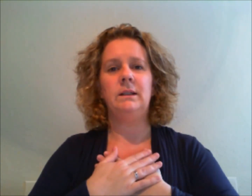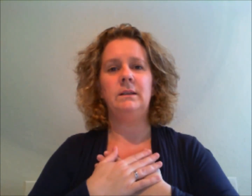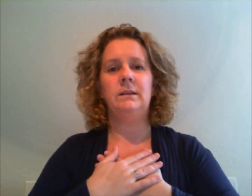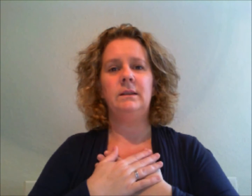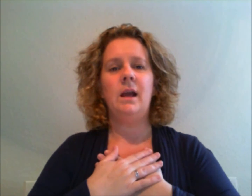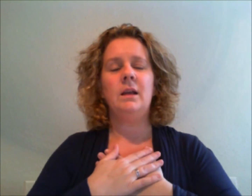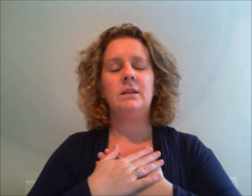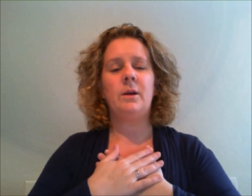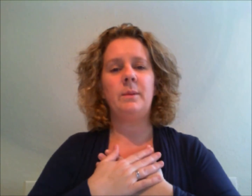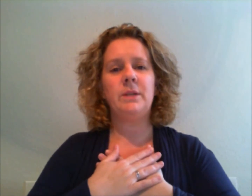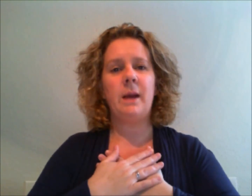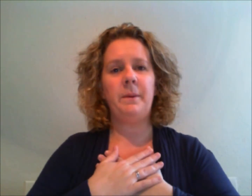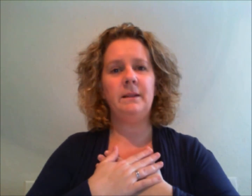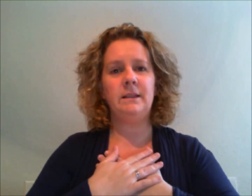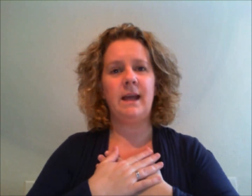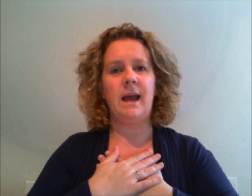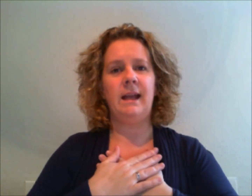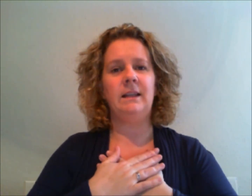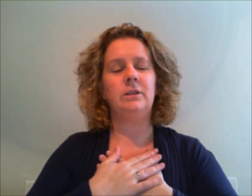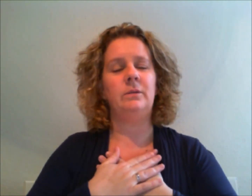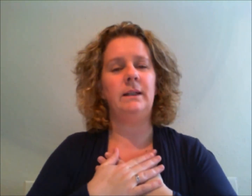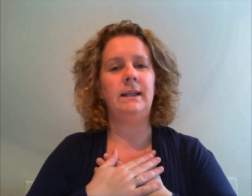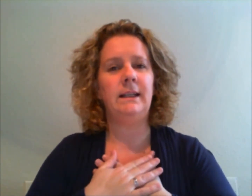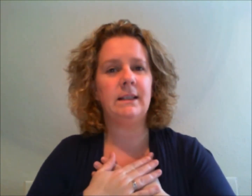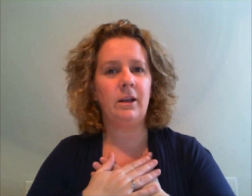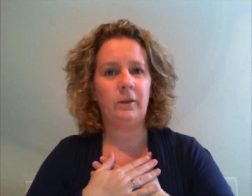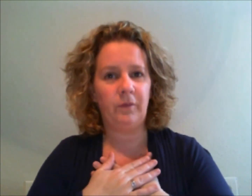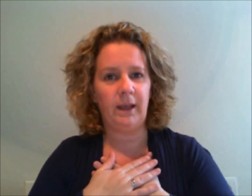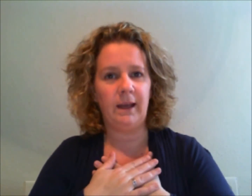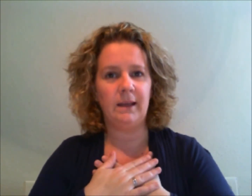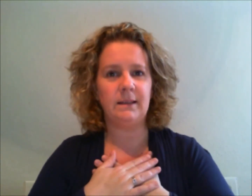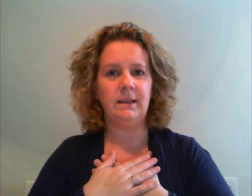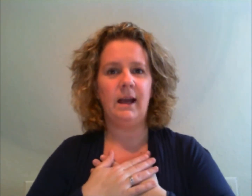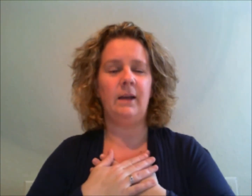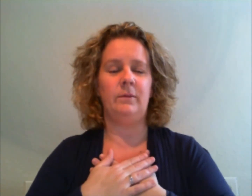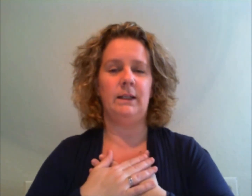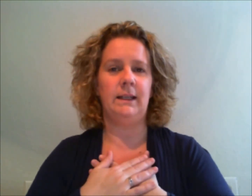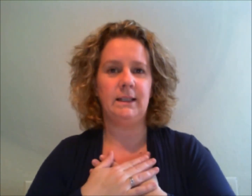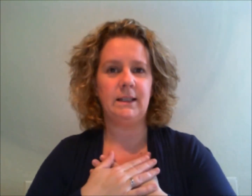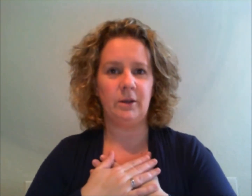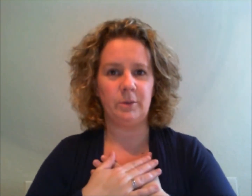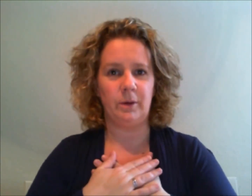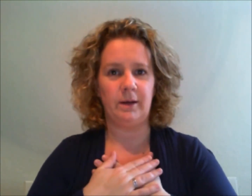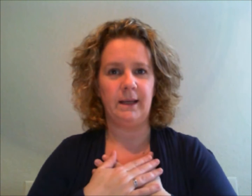so I'm tapping today to release those fears and release those worries